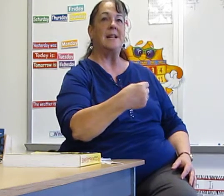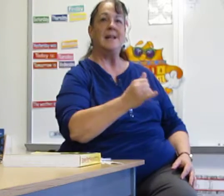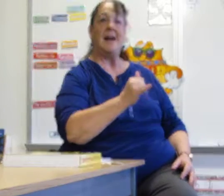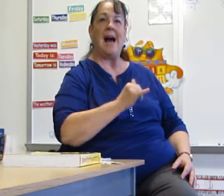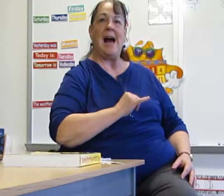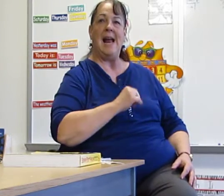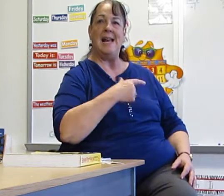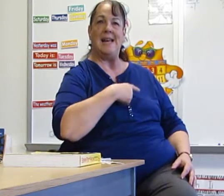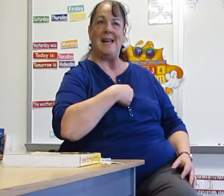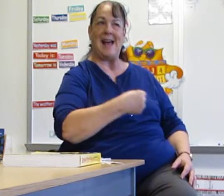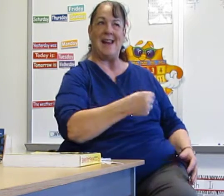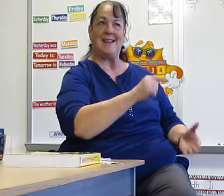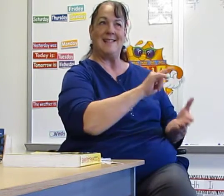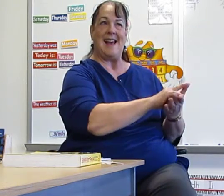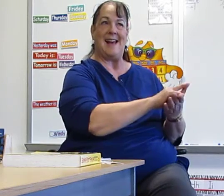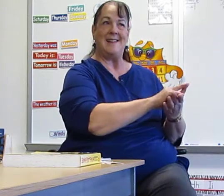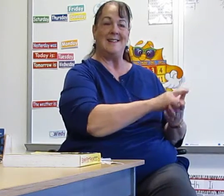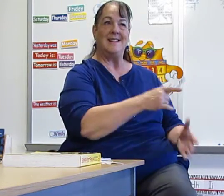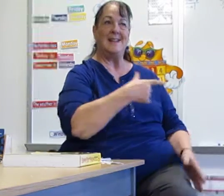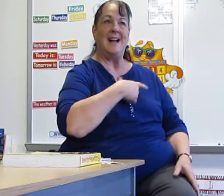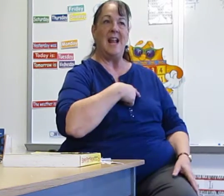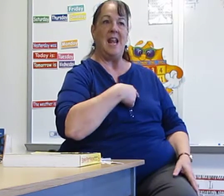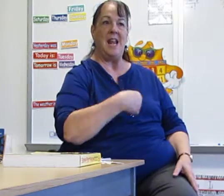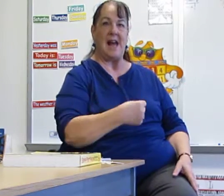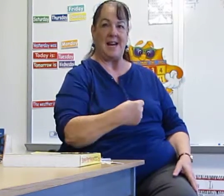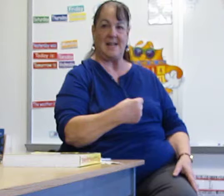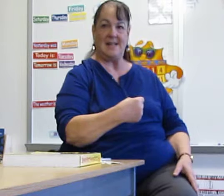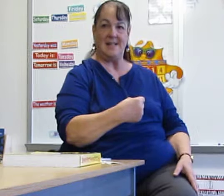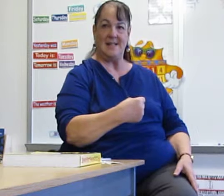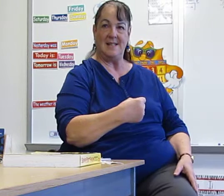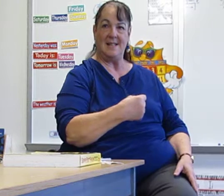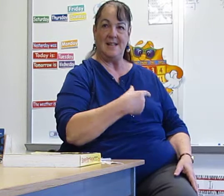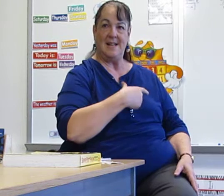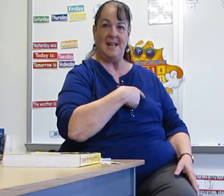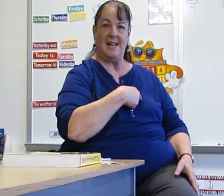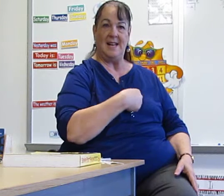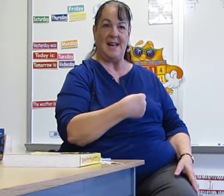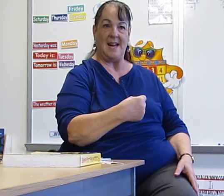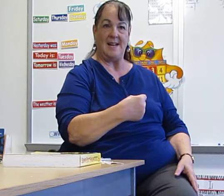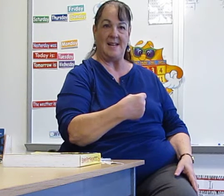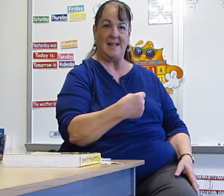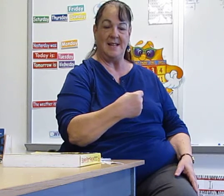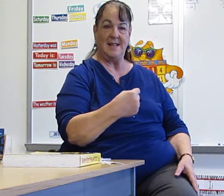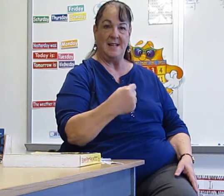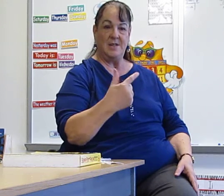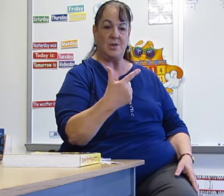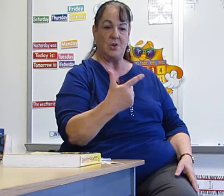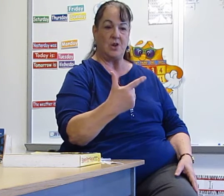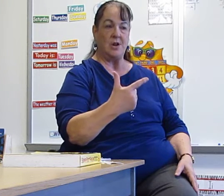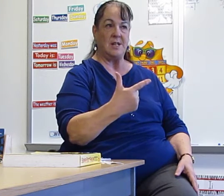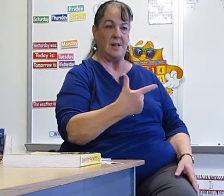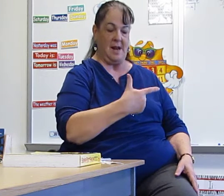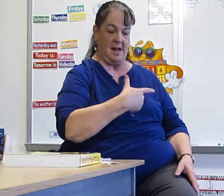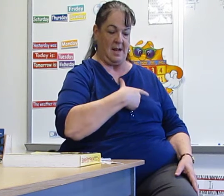I like that. Like. Like. So, starts as an L.